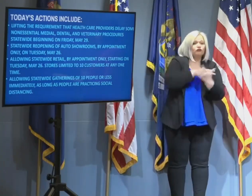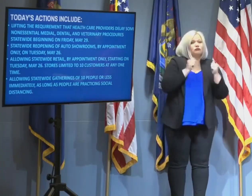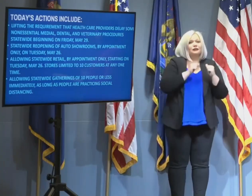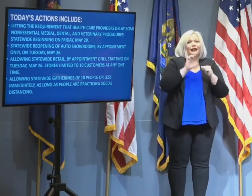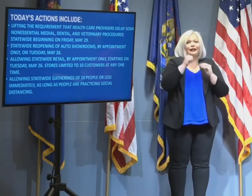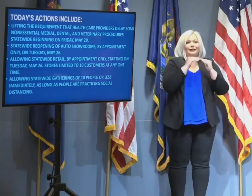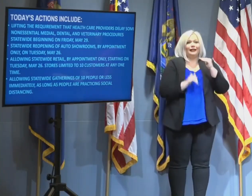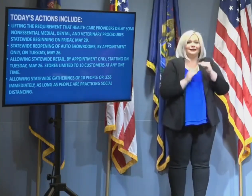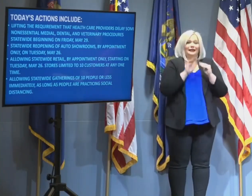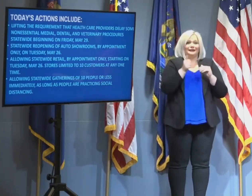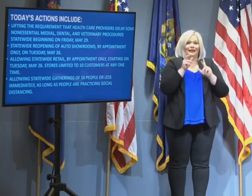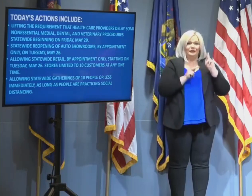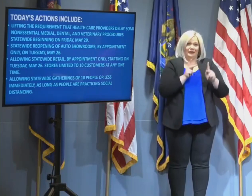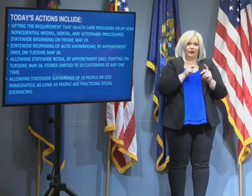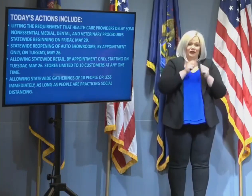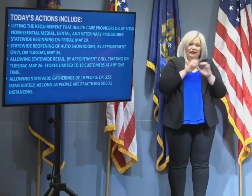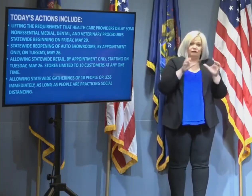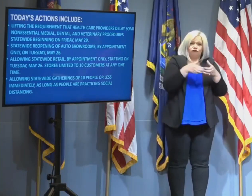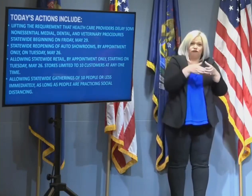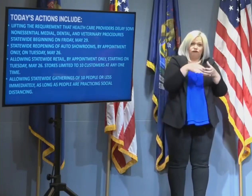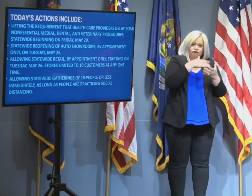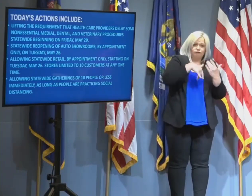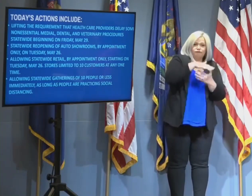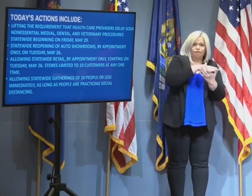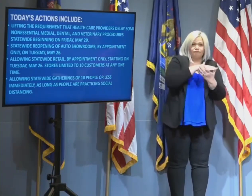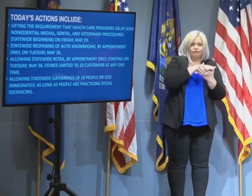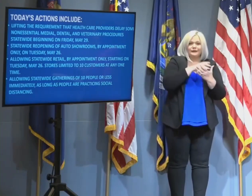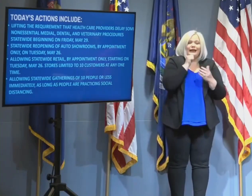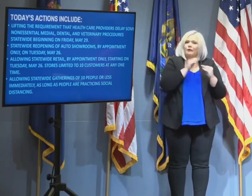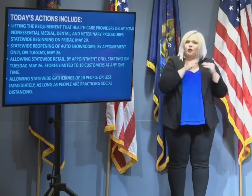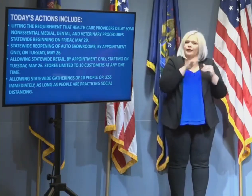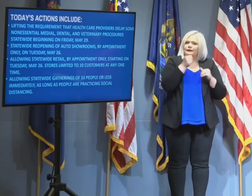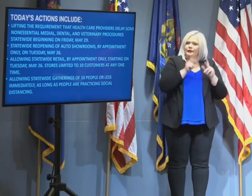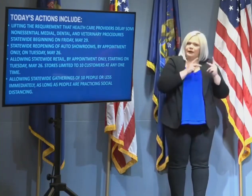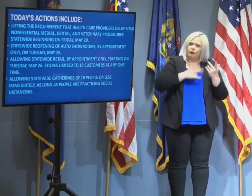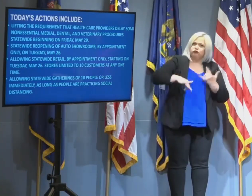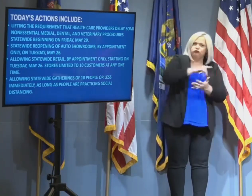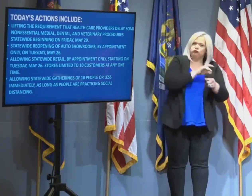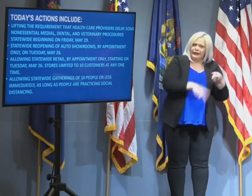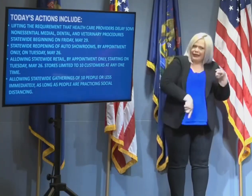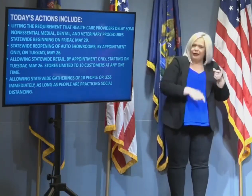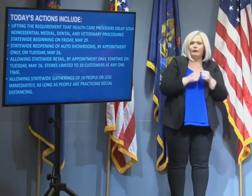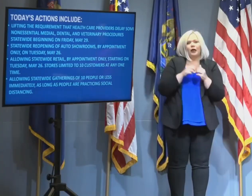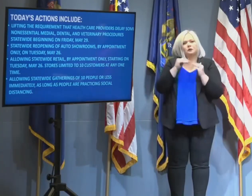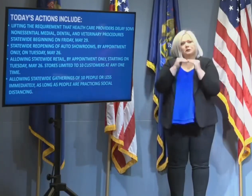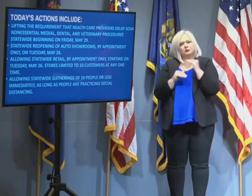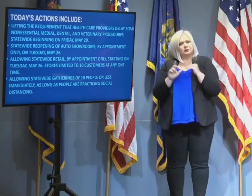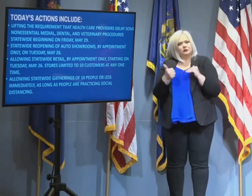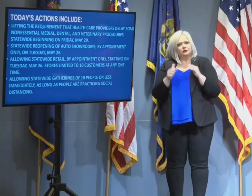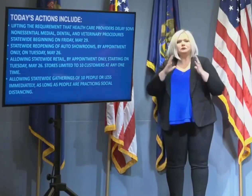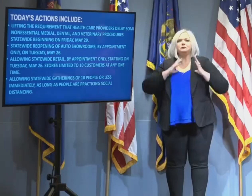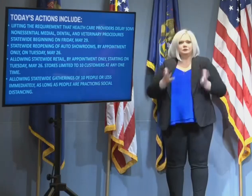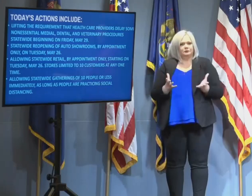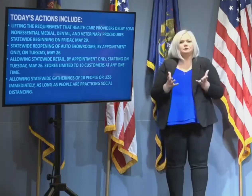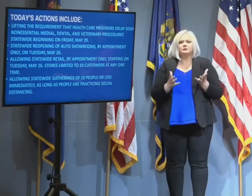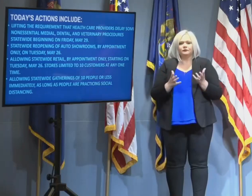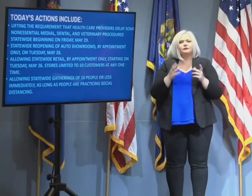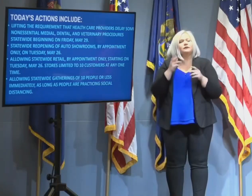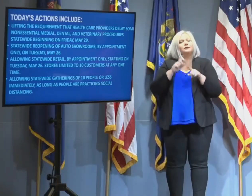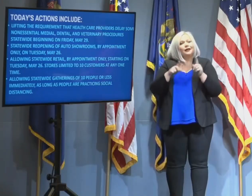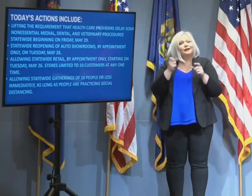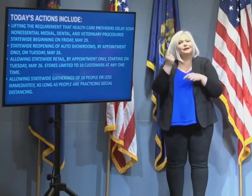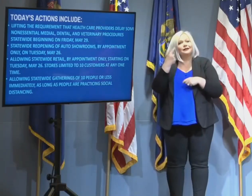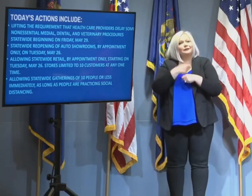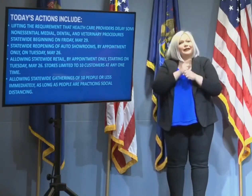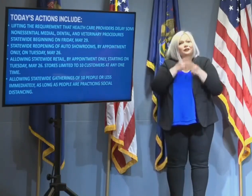practice social distancing. Wear your mask. These new provisions are